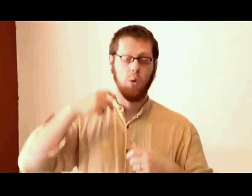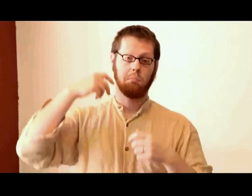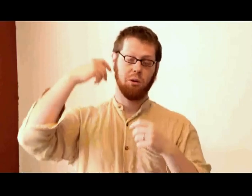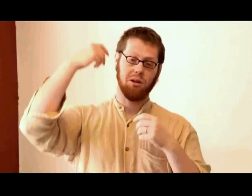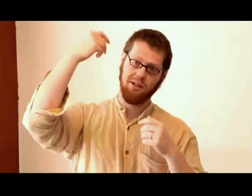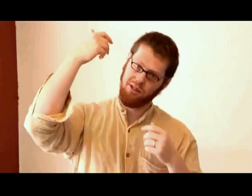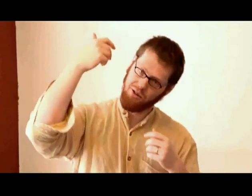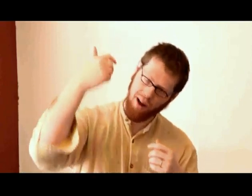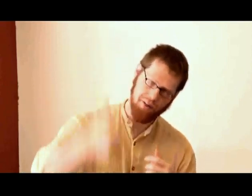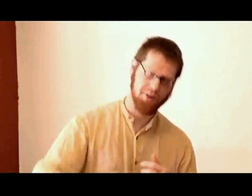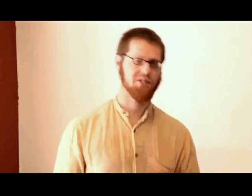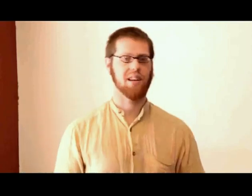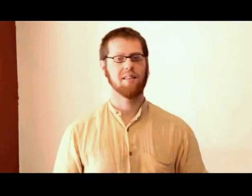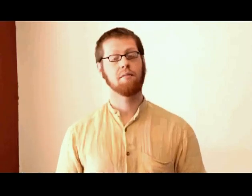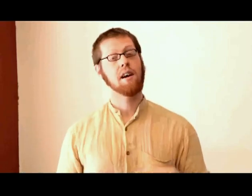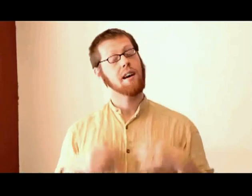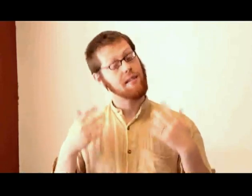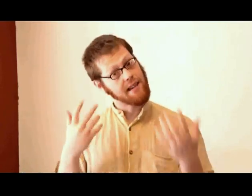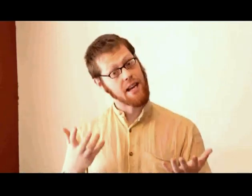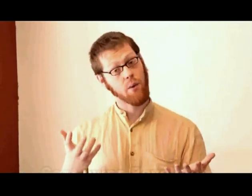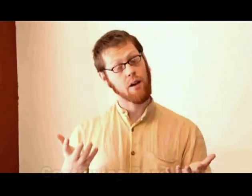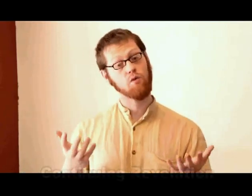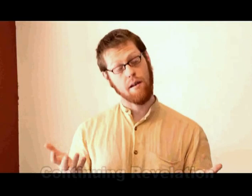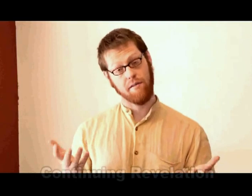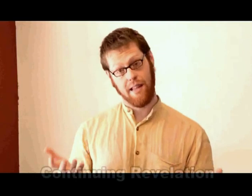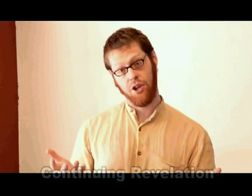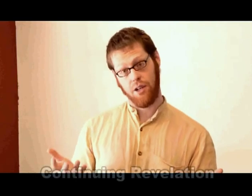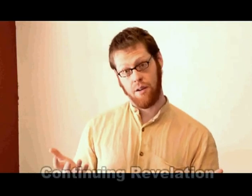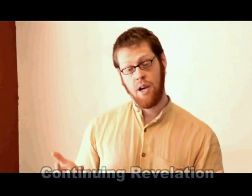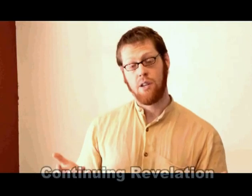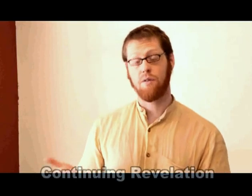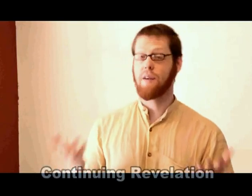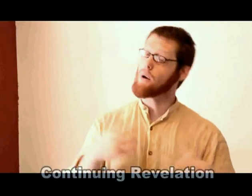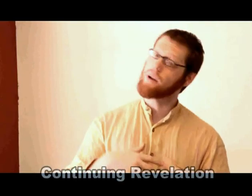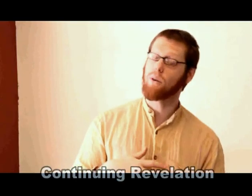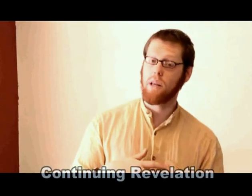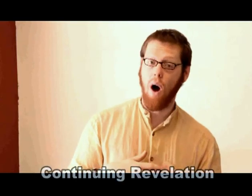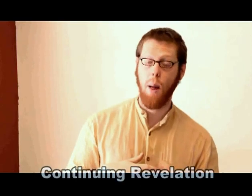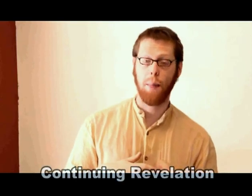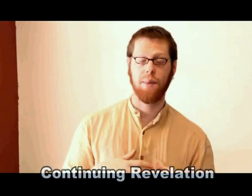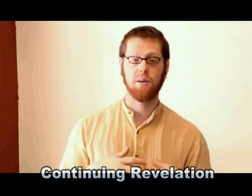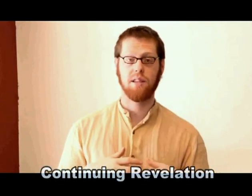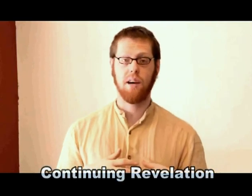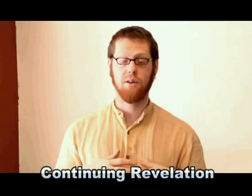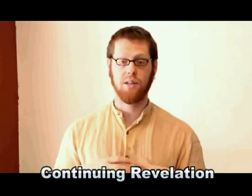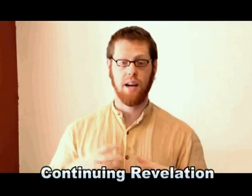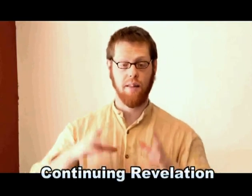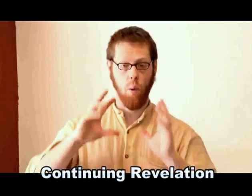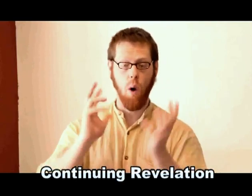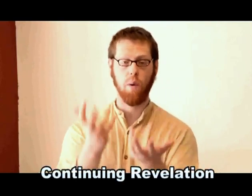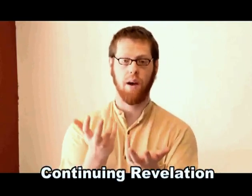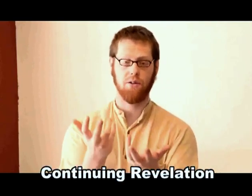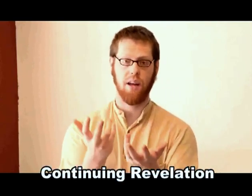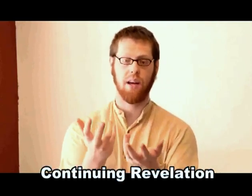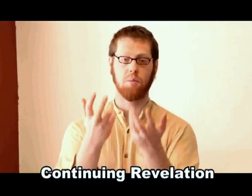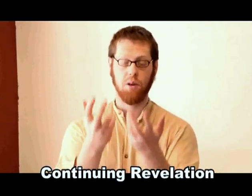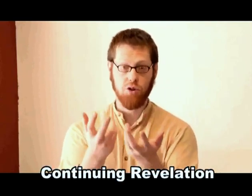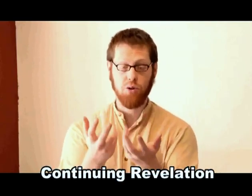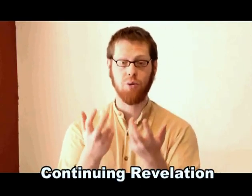Which leads us to another distinctive, continuing revelation. So very early on, there was this understanding that what we understand to be true